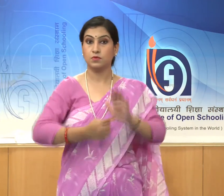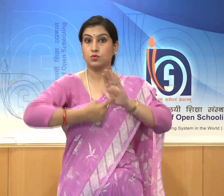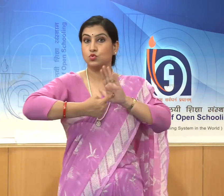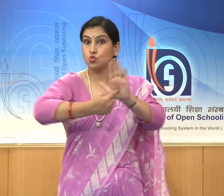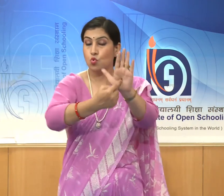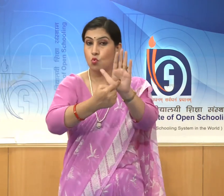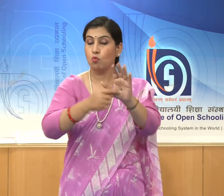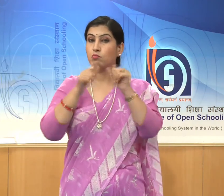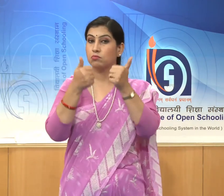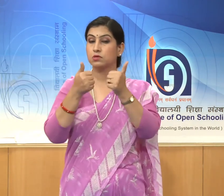rhythm.